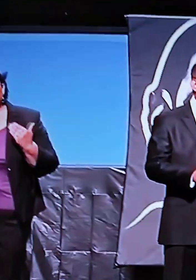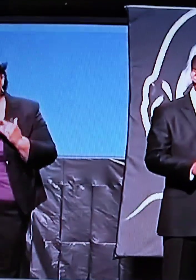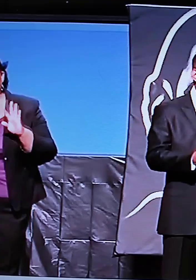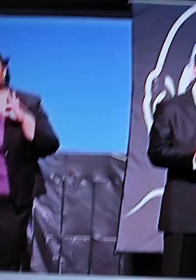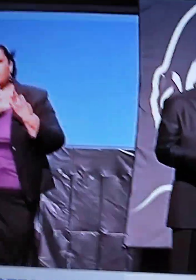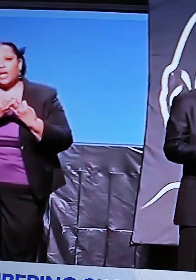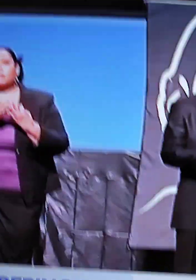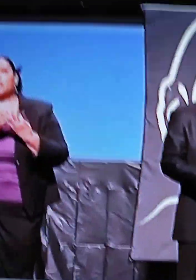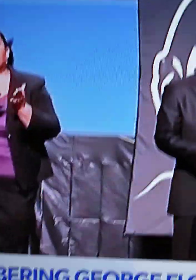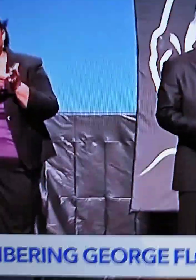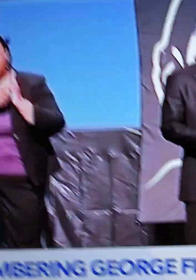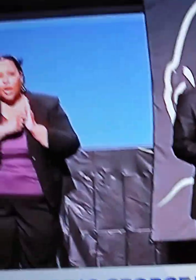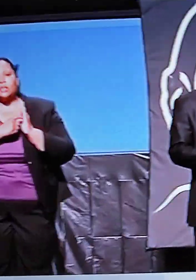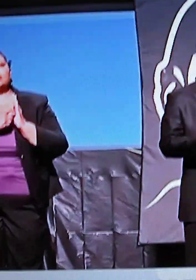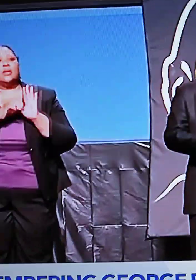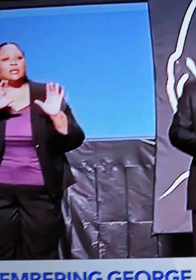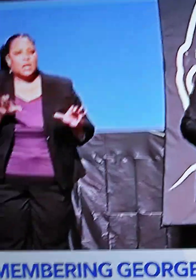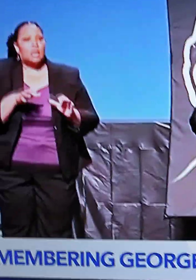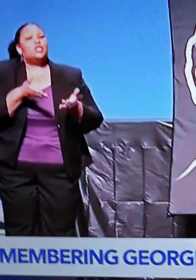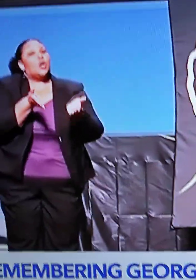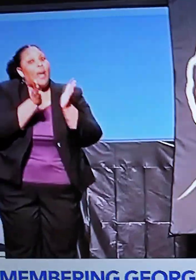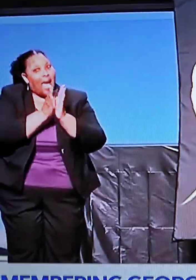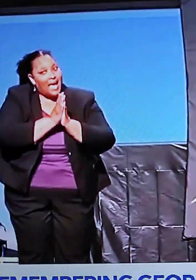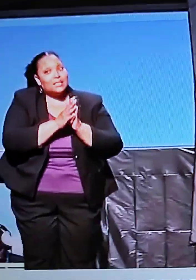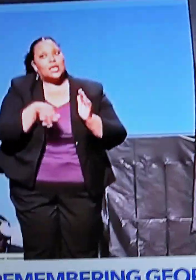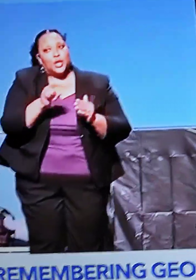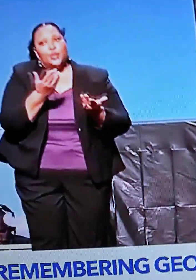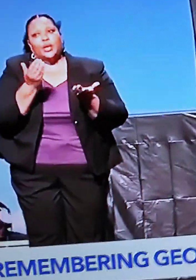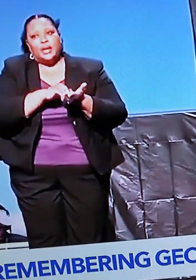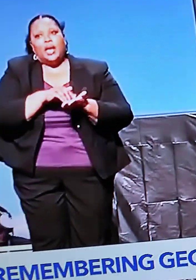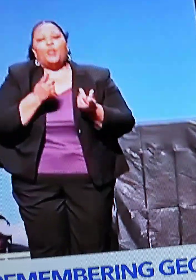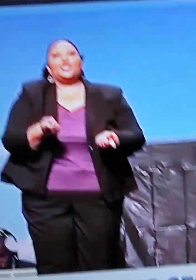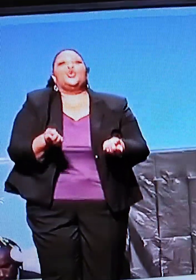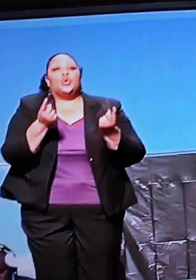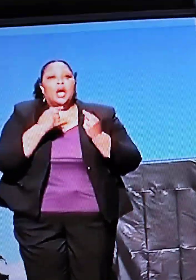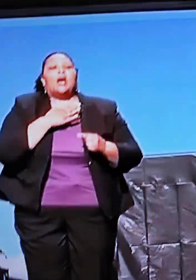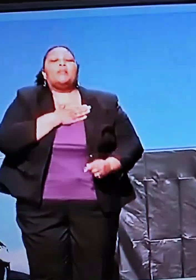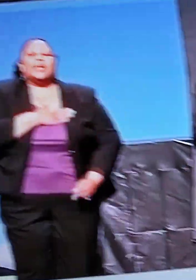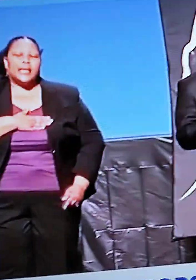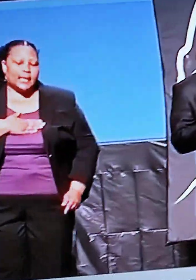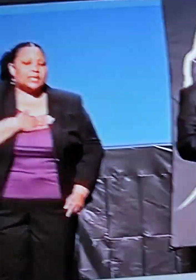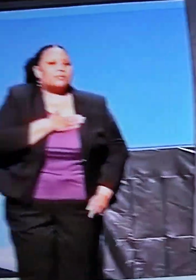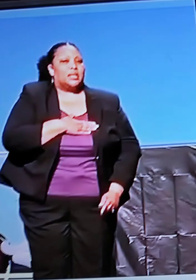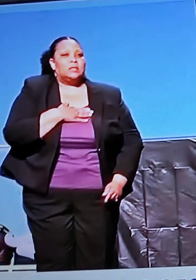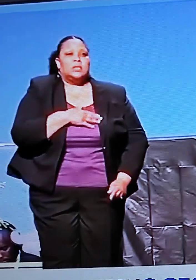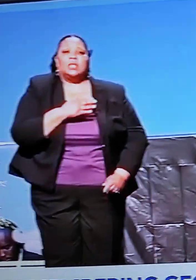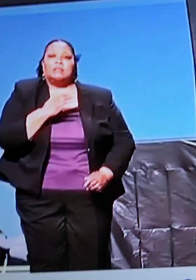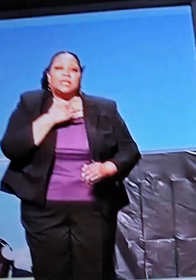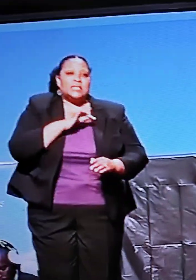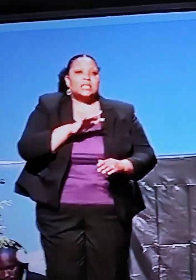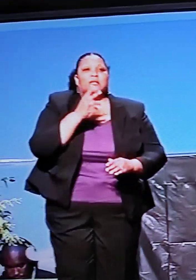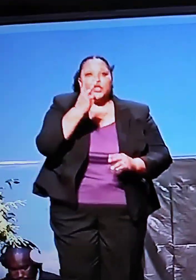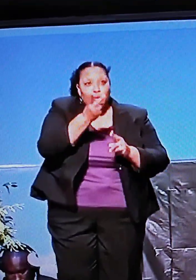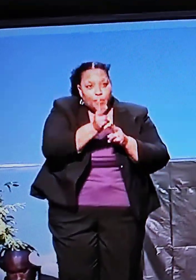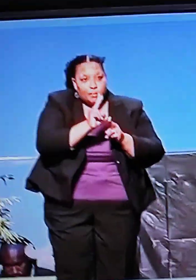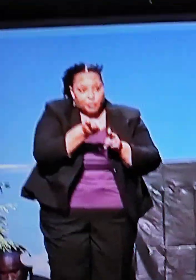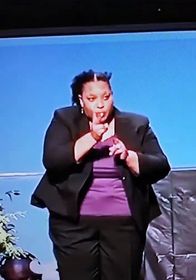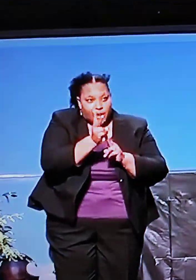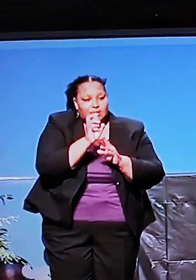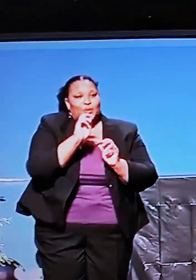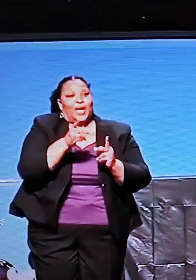all the family's requests are met. So I'm asking you when you come forward, please, please, please be sensitive to two minutes. OK,